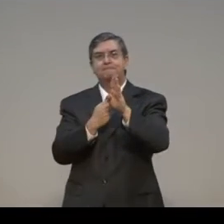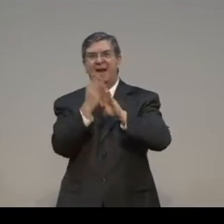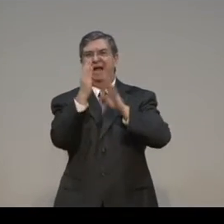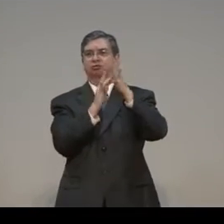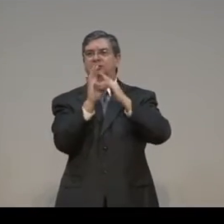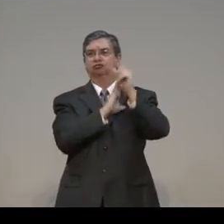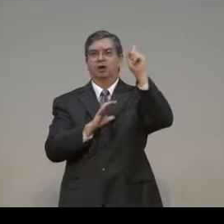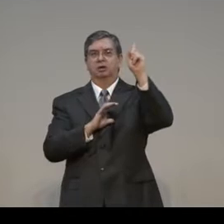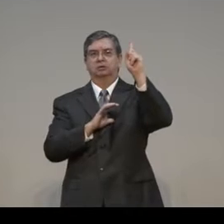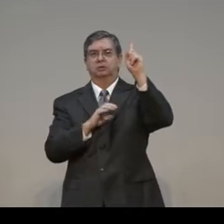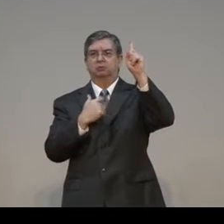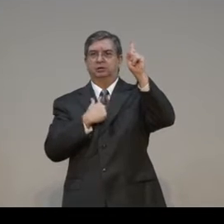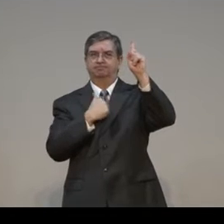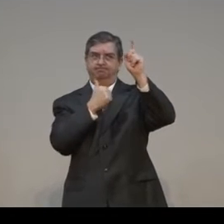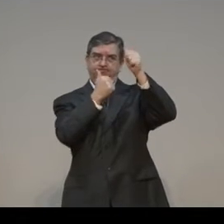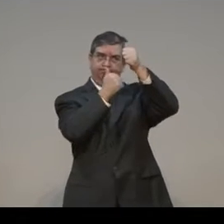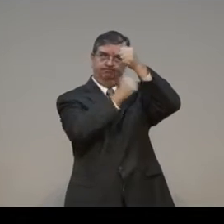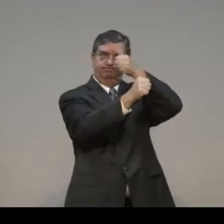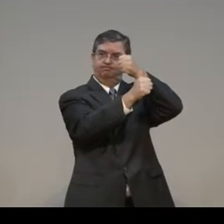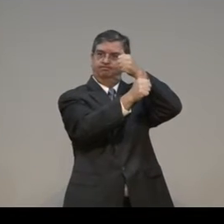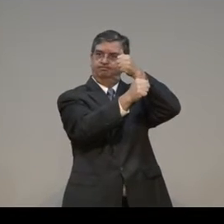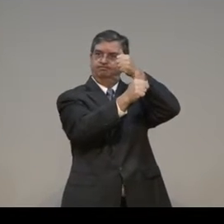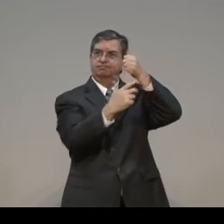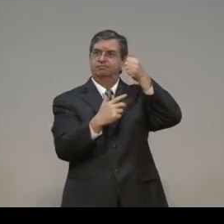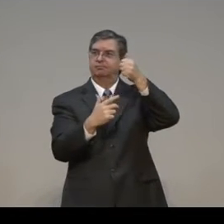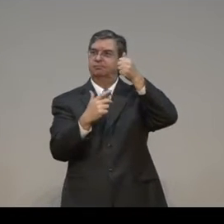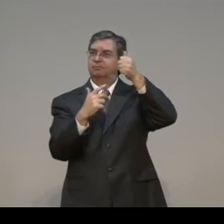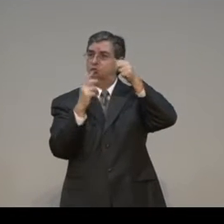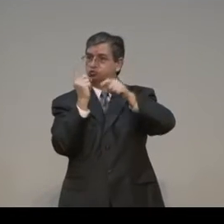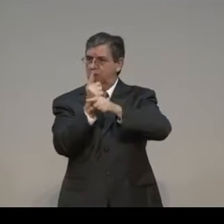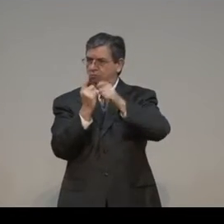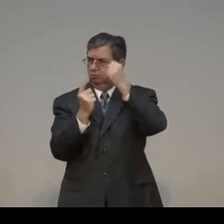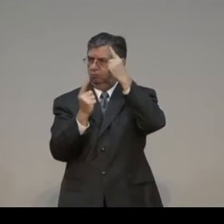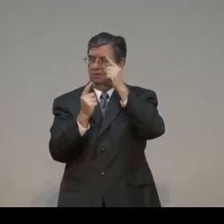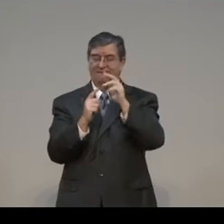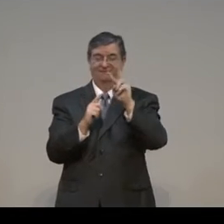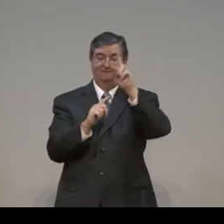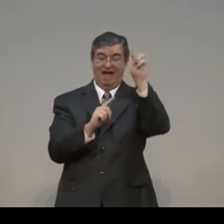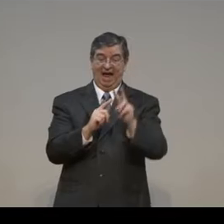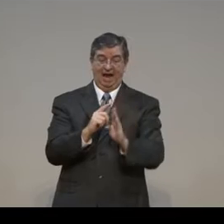offshoot from it. It says, He that abideth in me, and I in him,